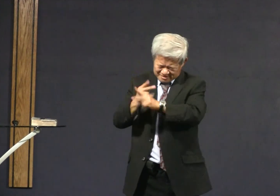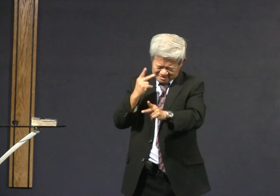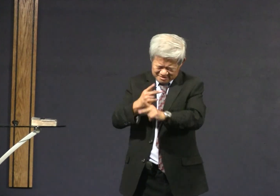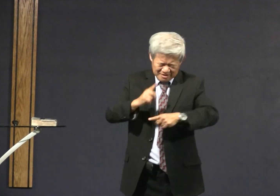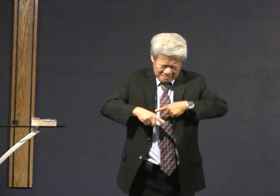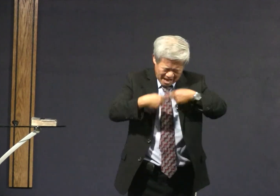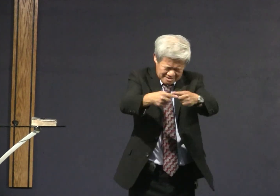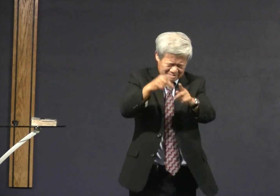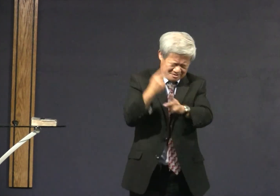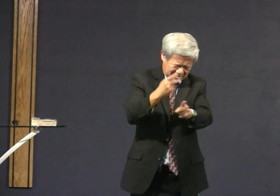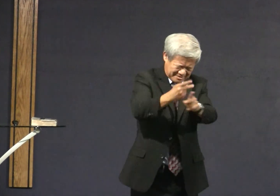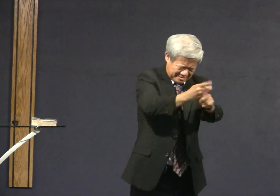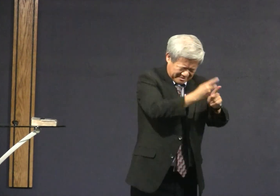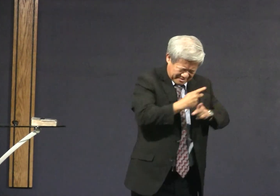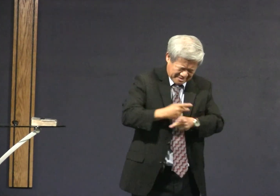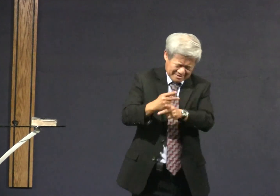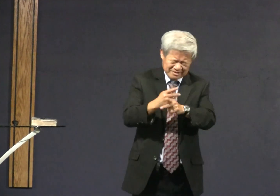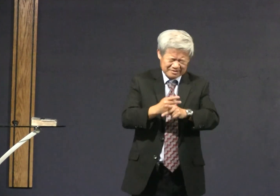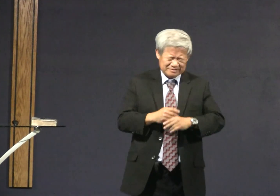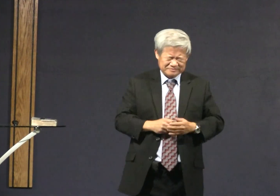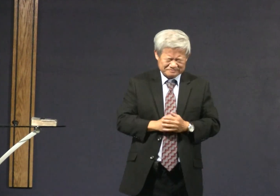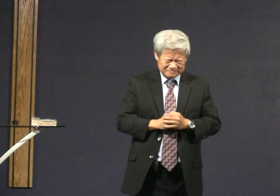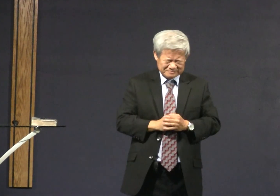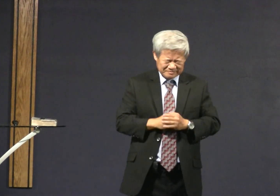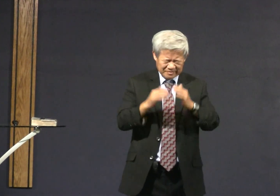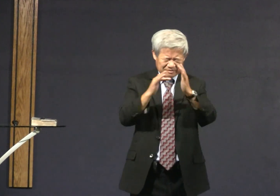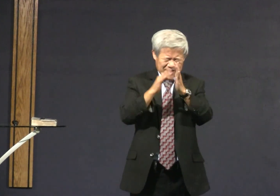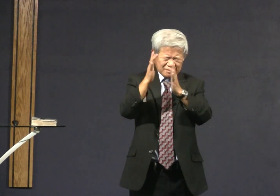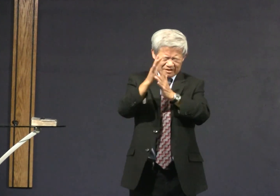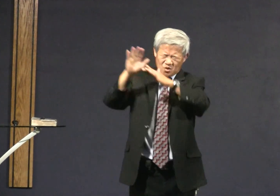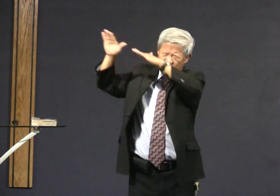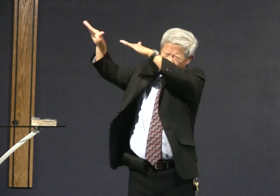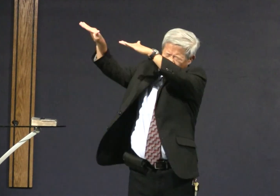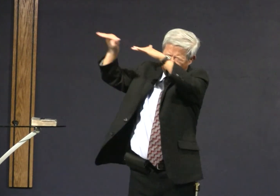It's not a waste of time. Help us to keep doing it.